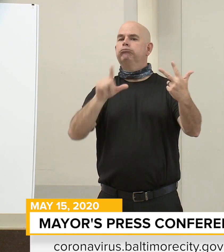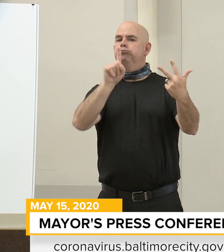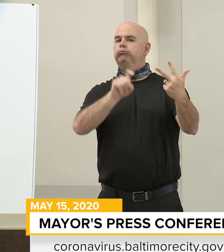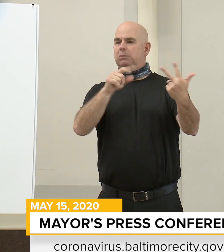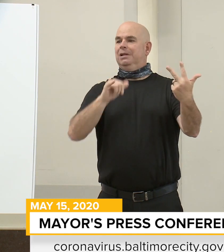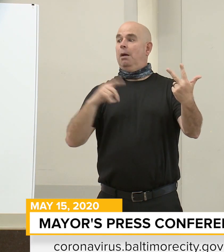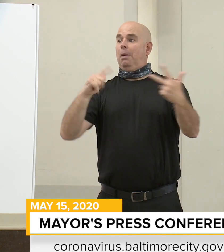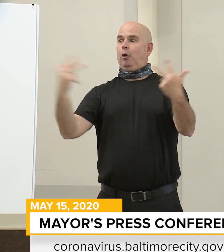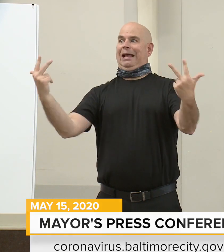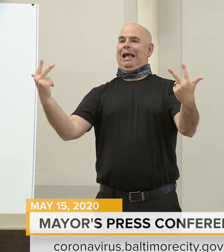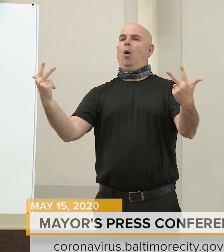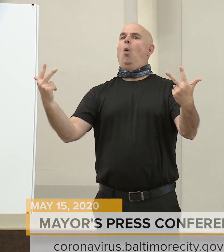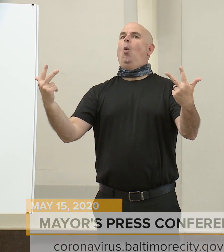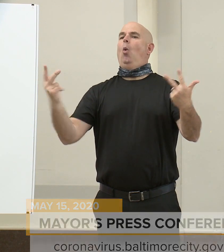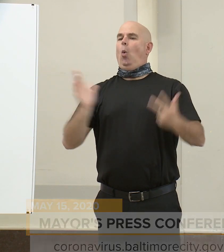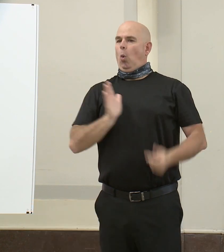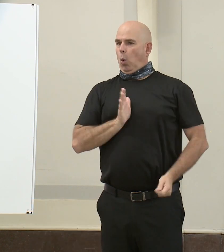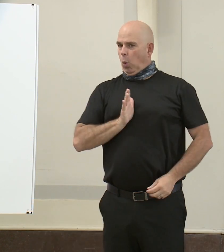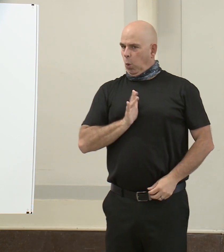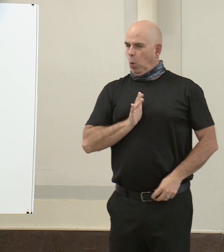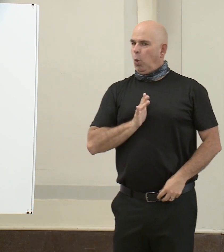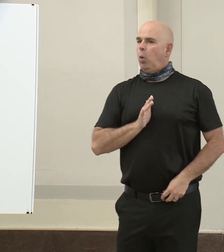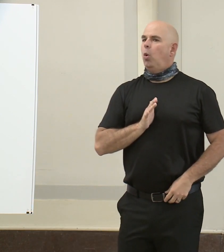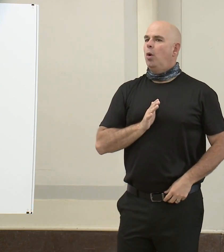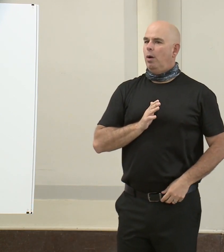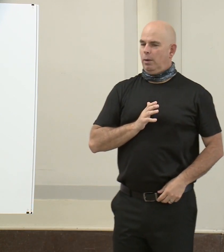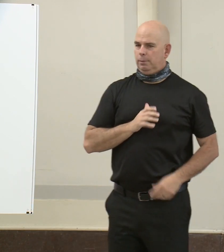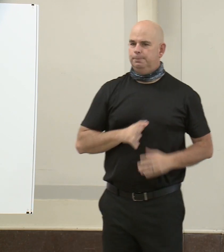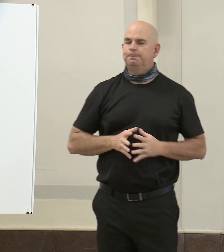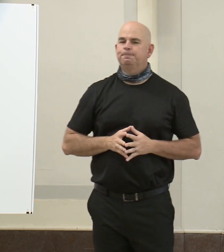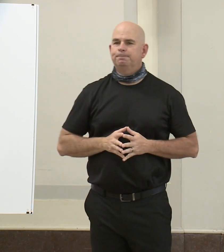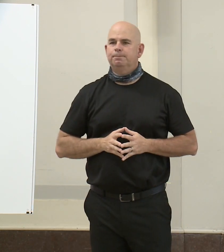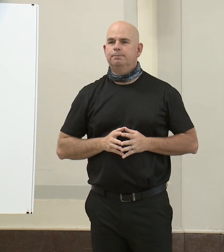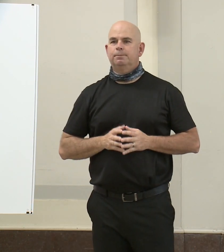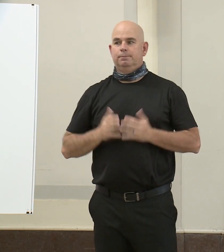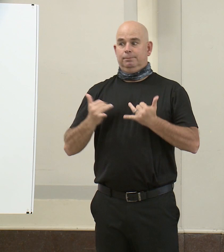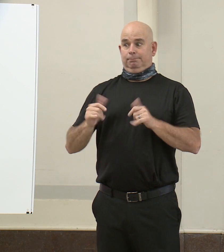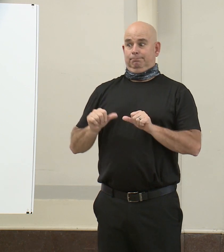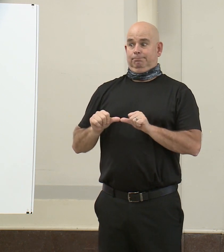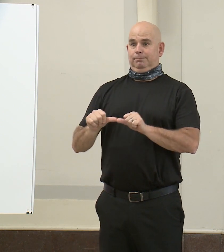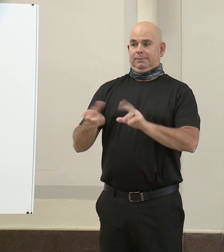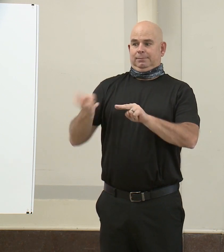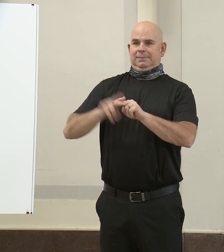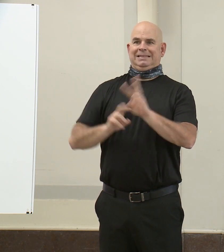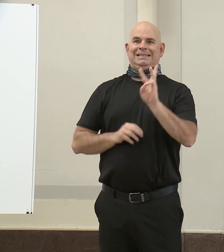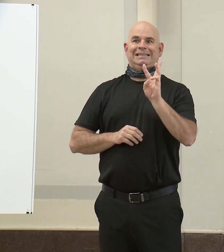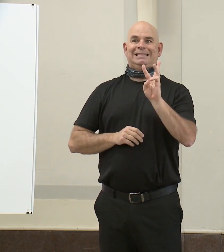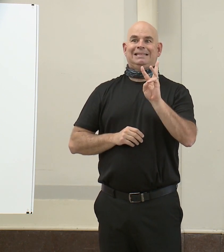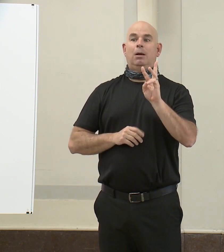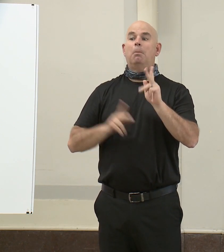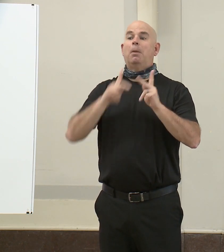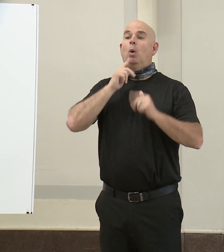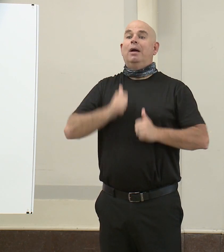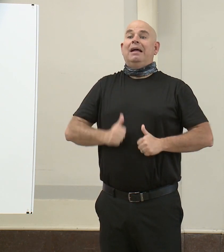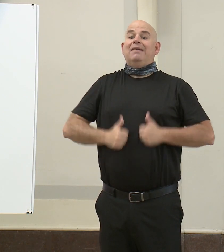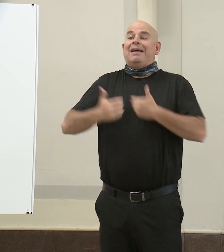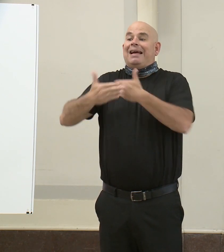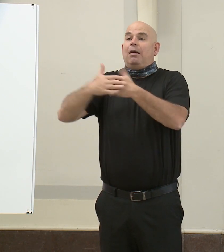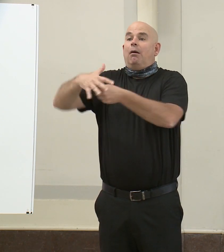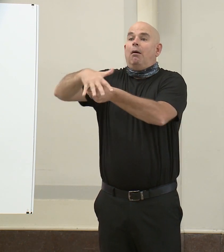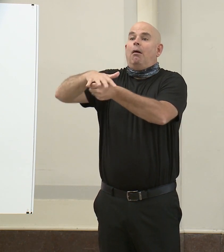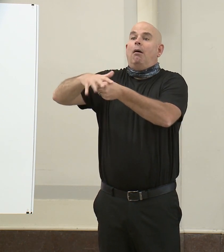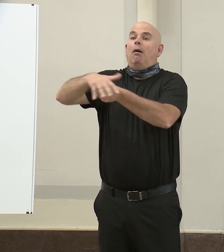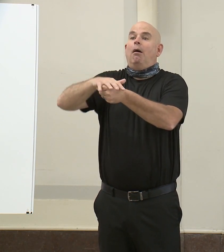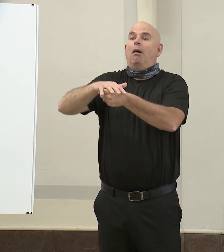As a part of our initiative to expand testing across the city, residents who are going to these sites will not need a doctor's referral or